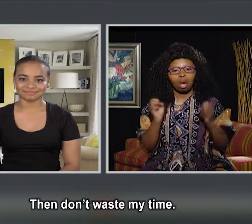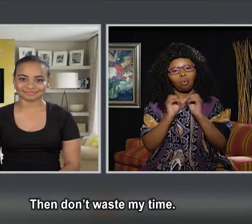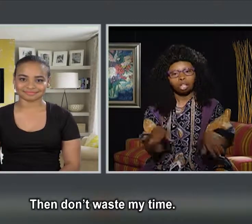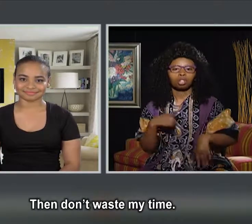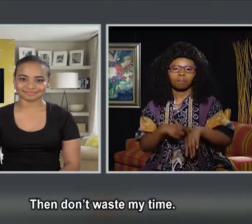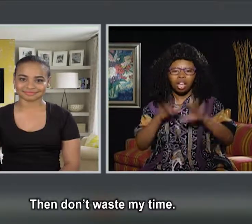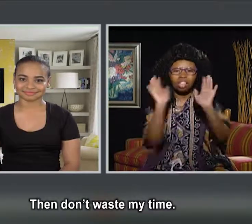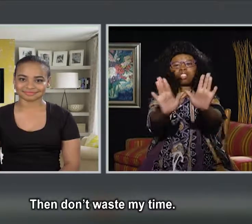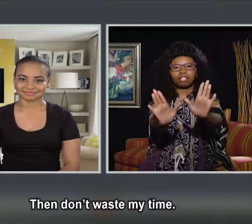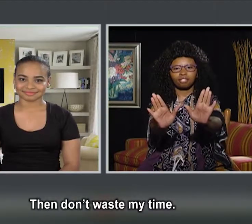Then don't waste my time.